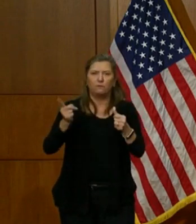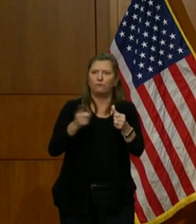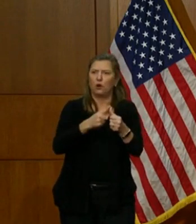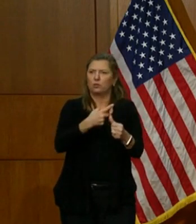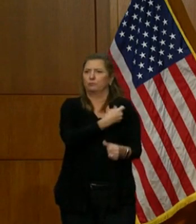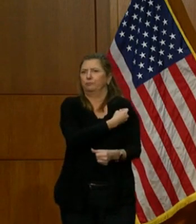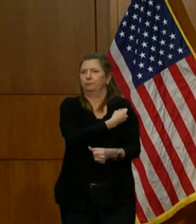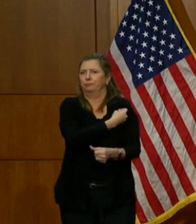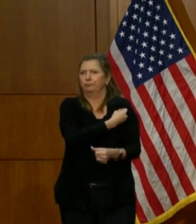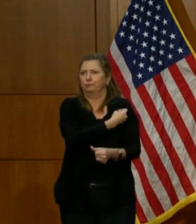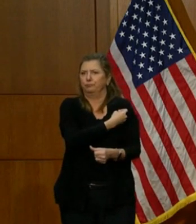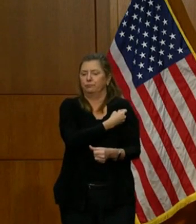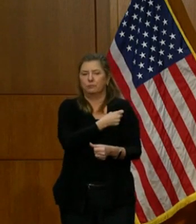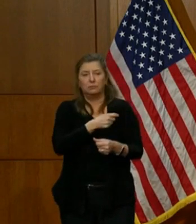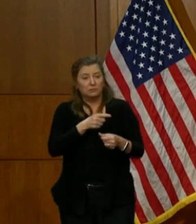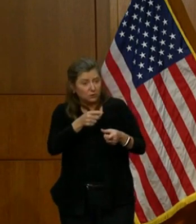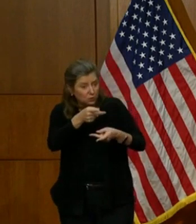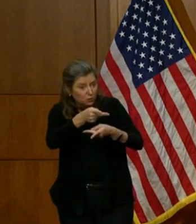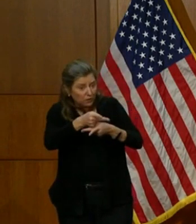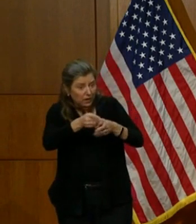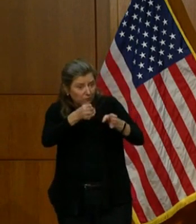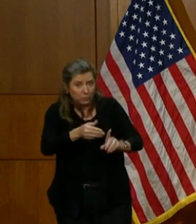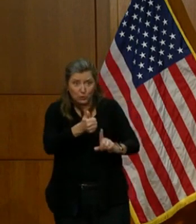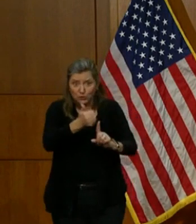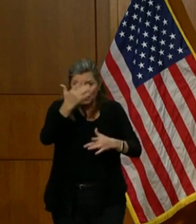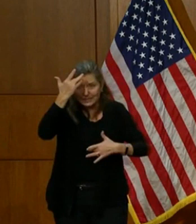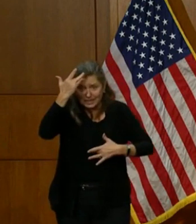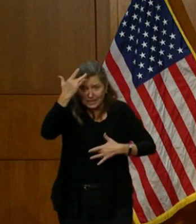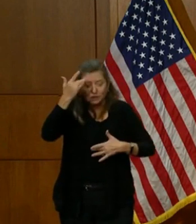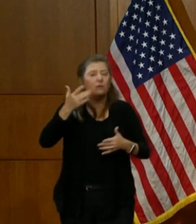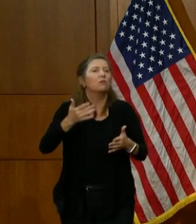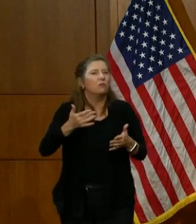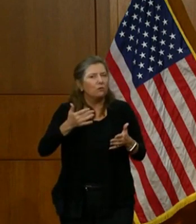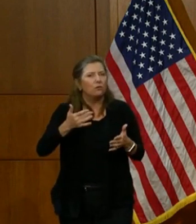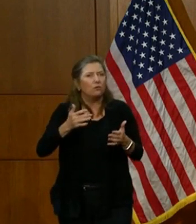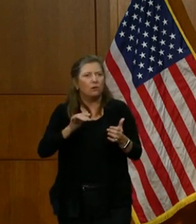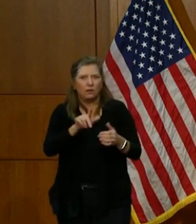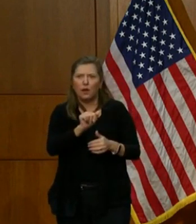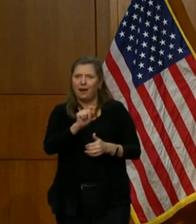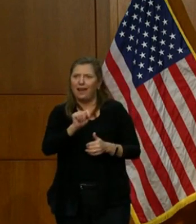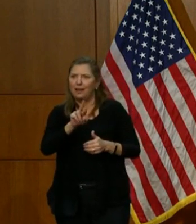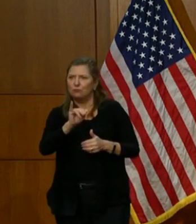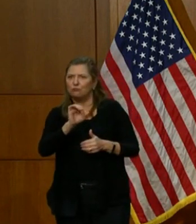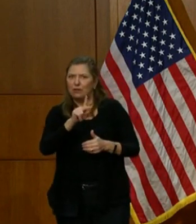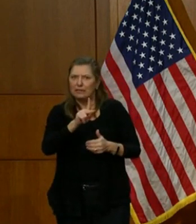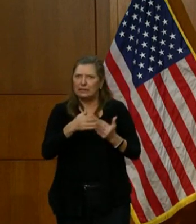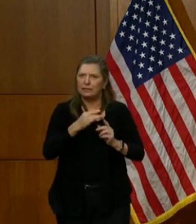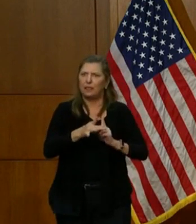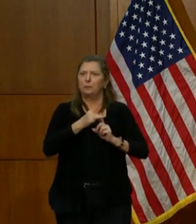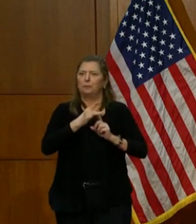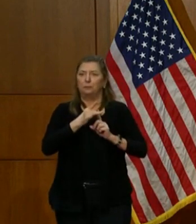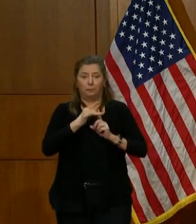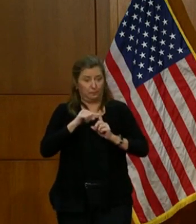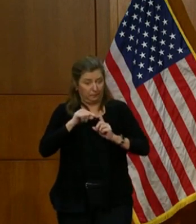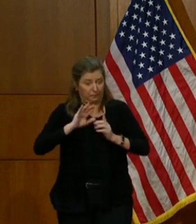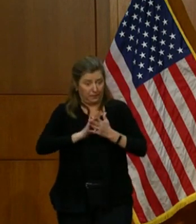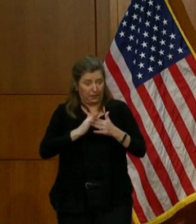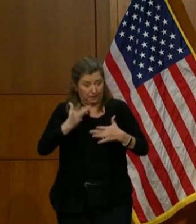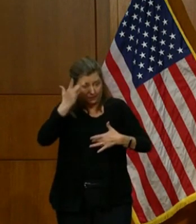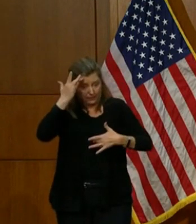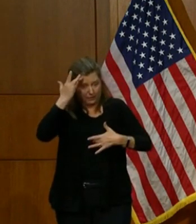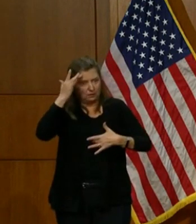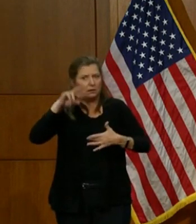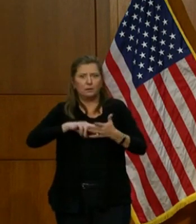in line. People who care for people who are sick, they're most at risk. And if they get sick, then